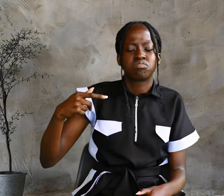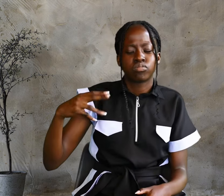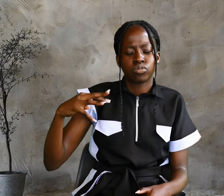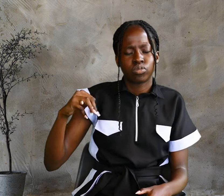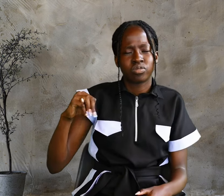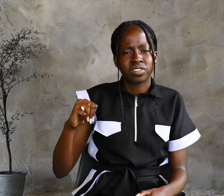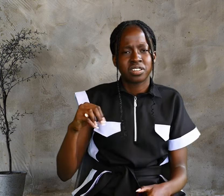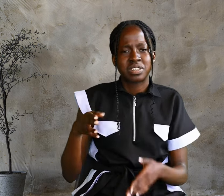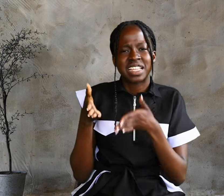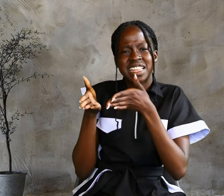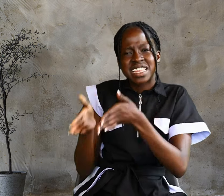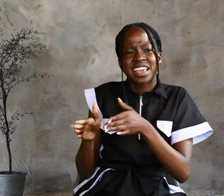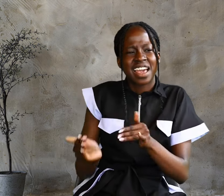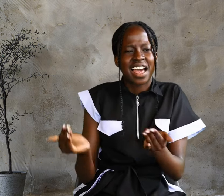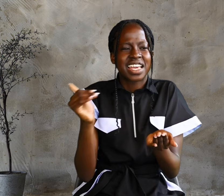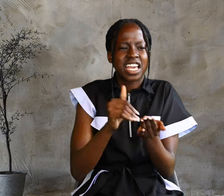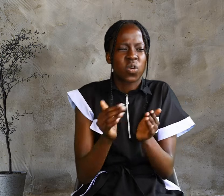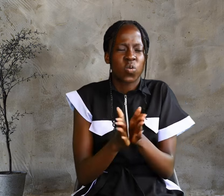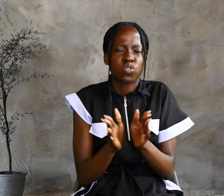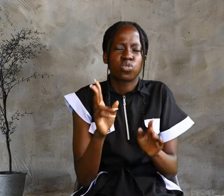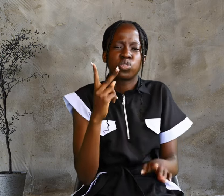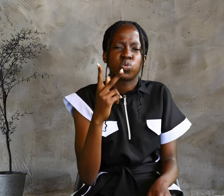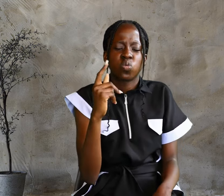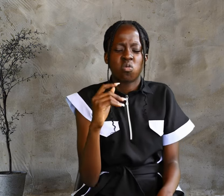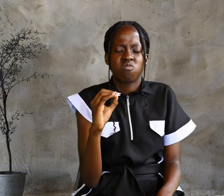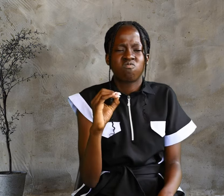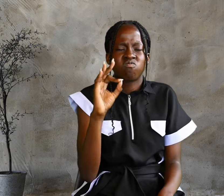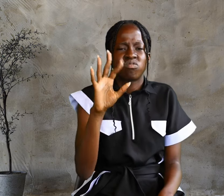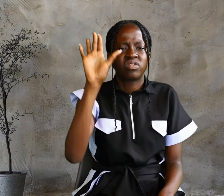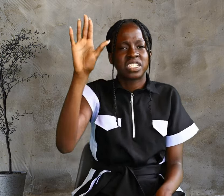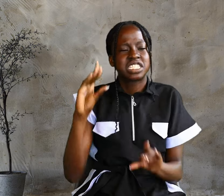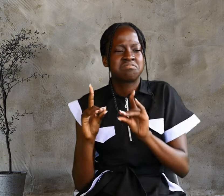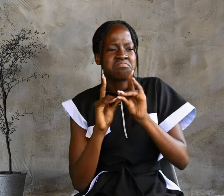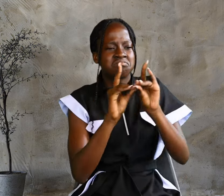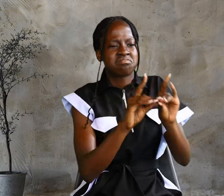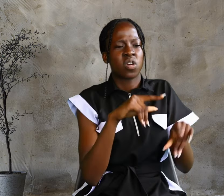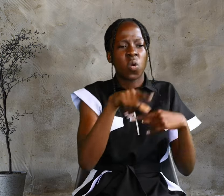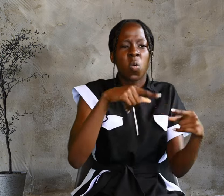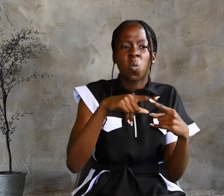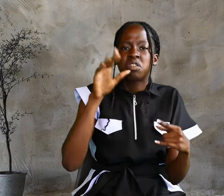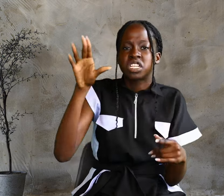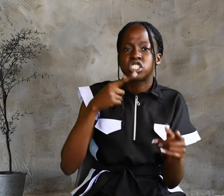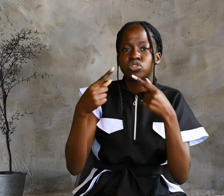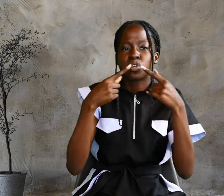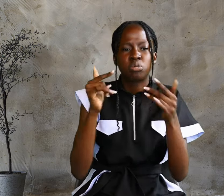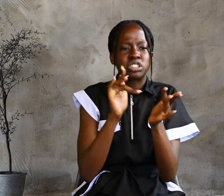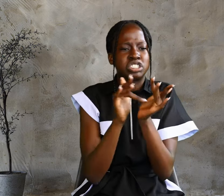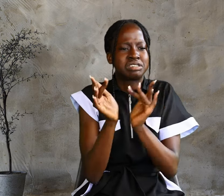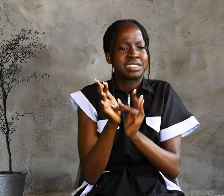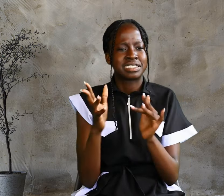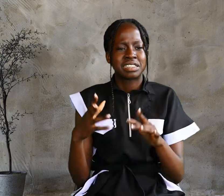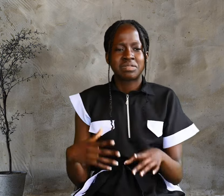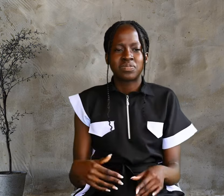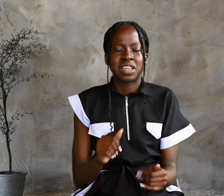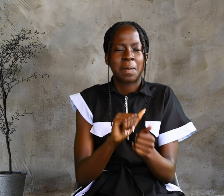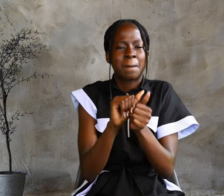with two of his disciples. When he saw Jesus passing by, he said,